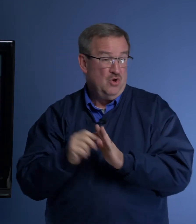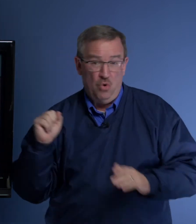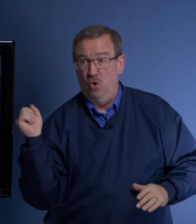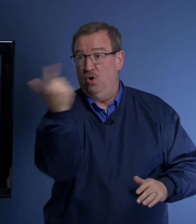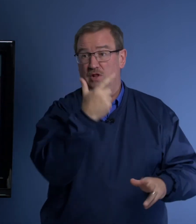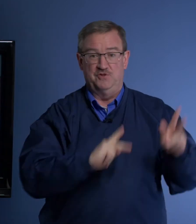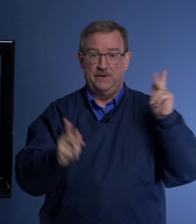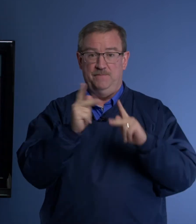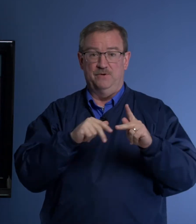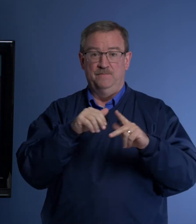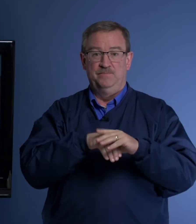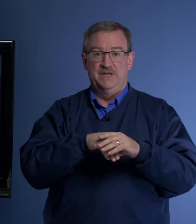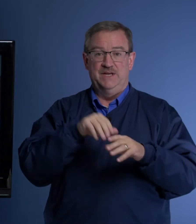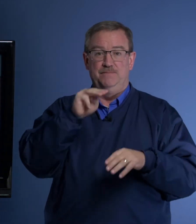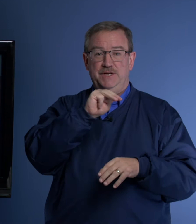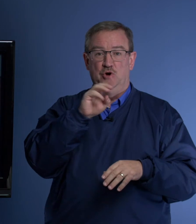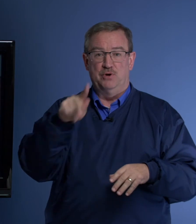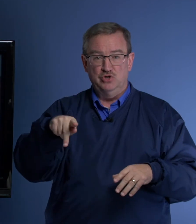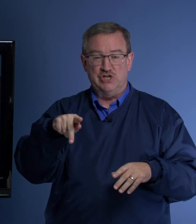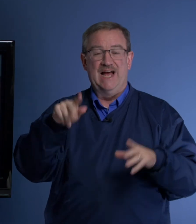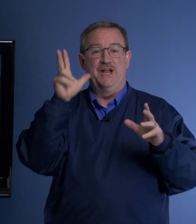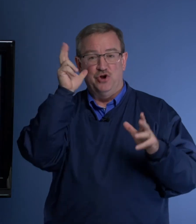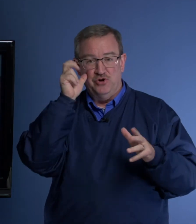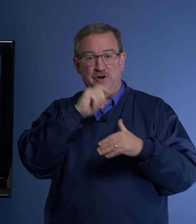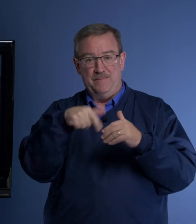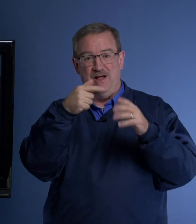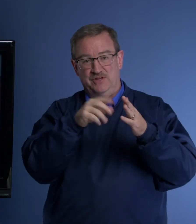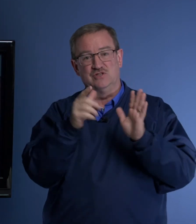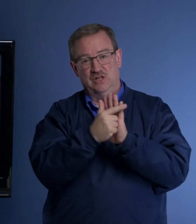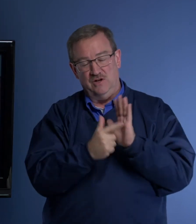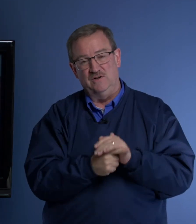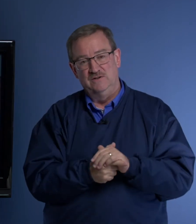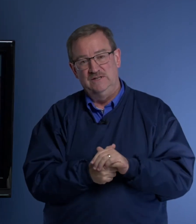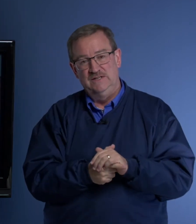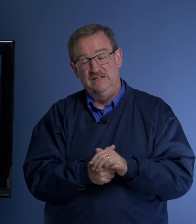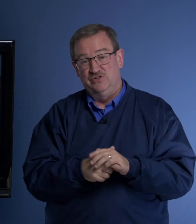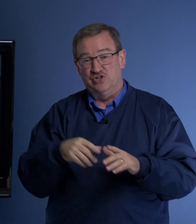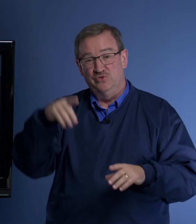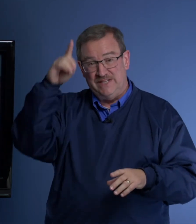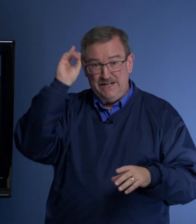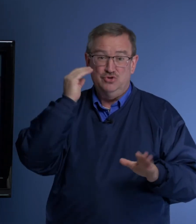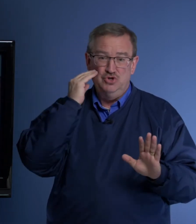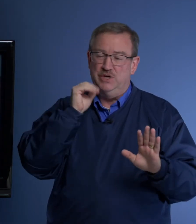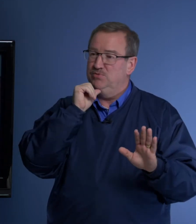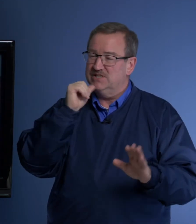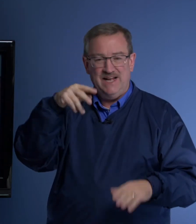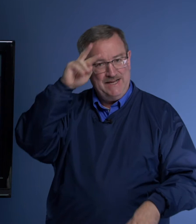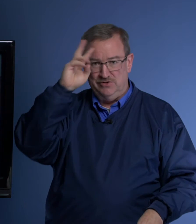All of the people in Medo-Persia had heard about this law. So Daniel knew he was not ignorant.